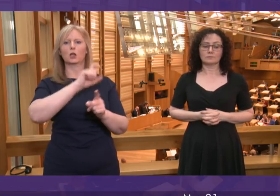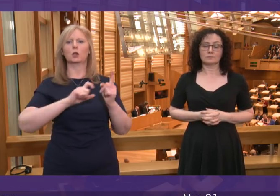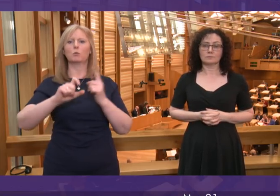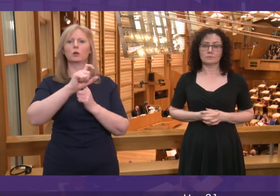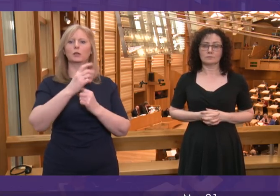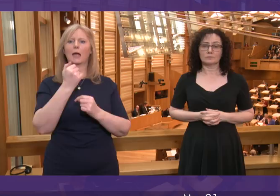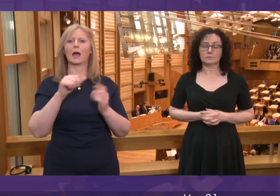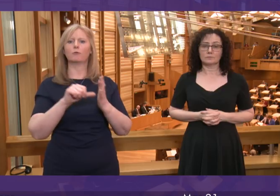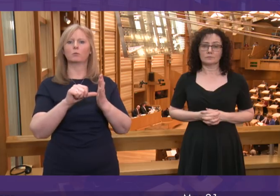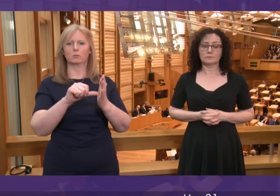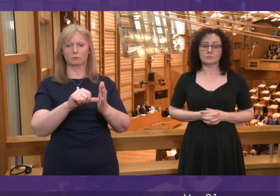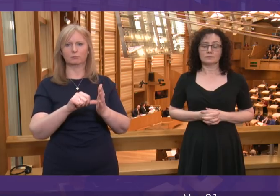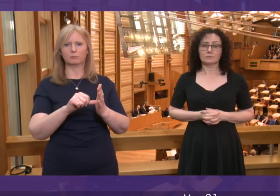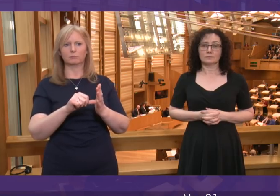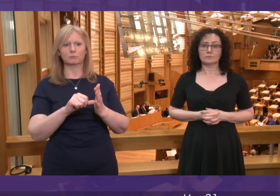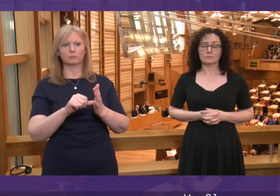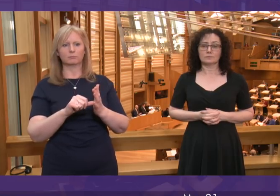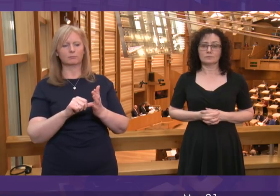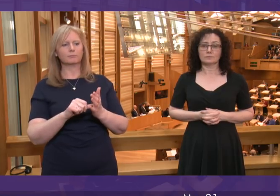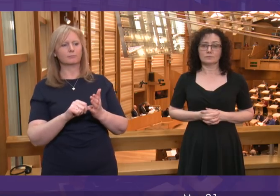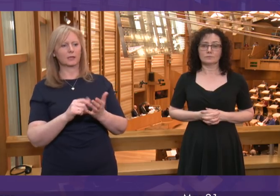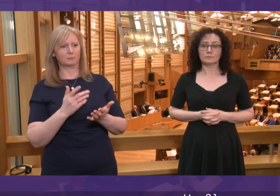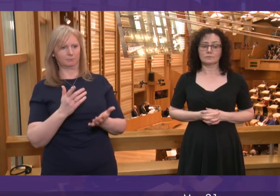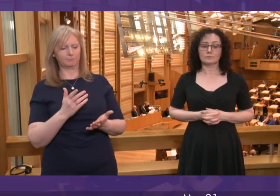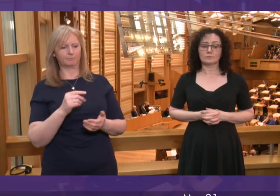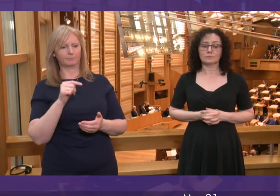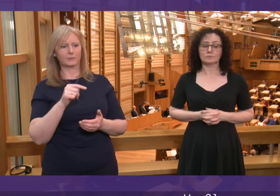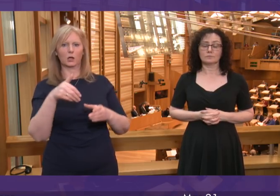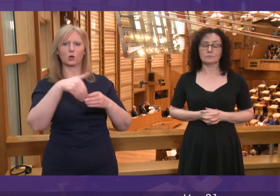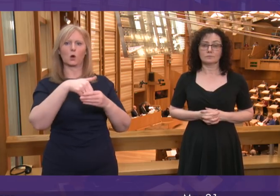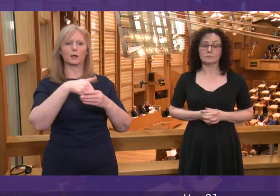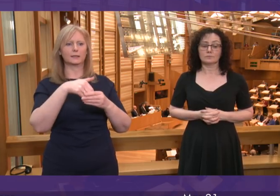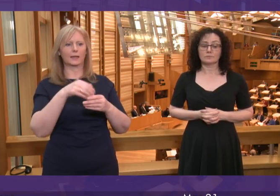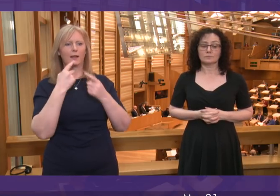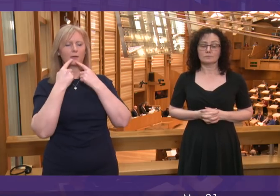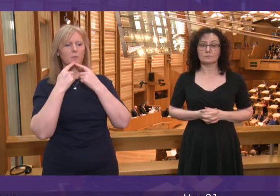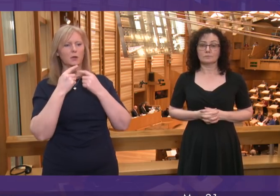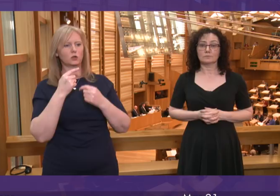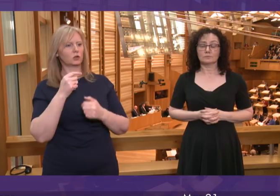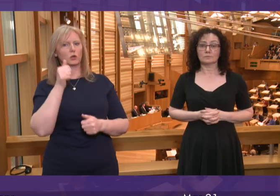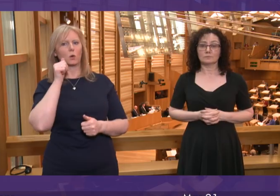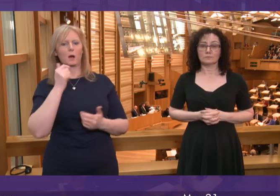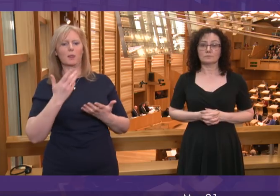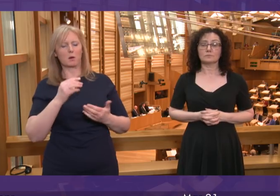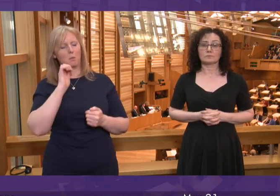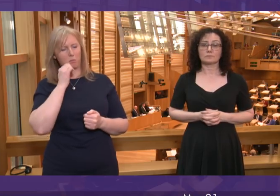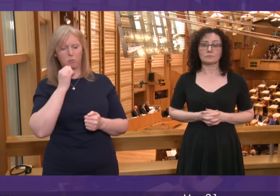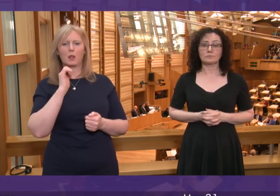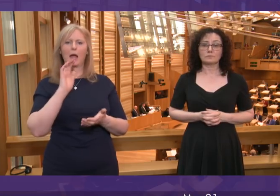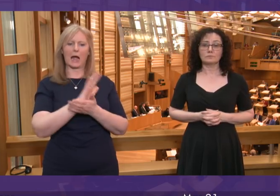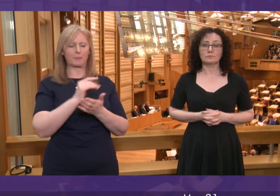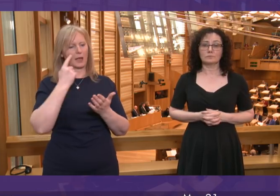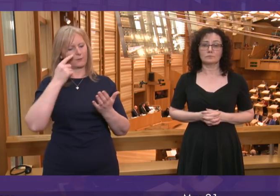difficulties. I'm not aware beyond what the member has just said of the content of the correspondence to Fergus Ewing but I'm happy to give an undertaking to look into that